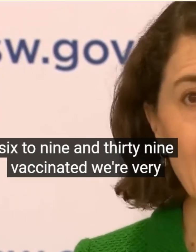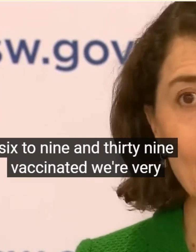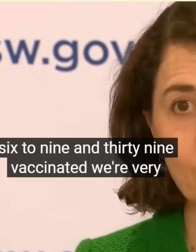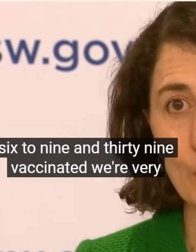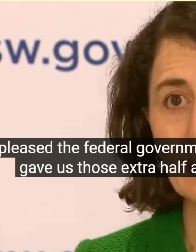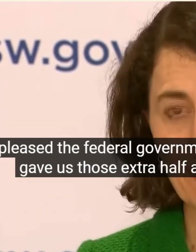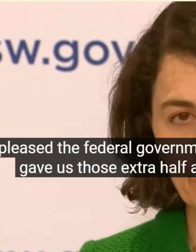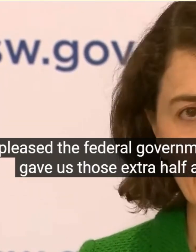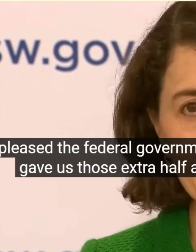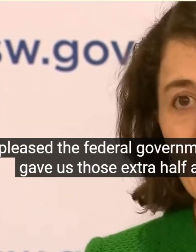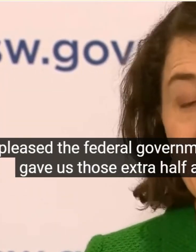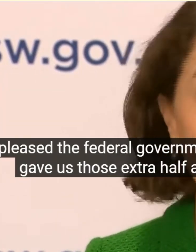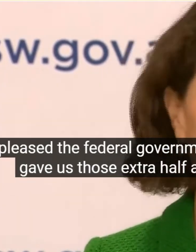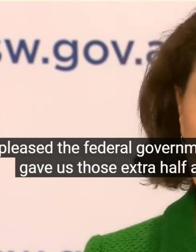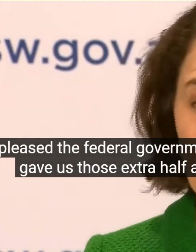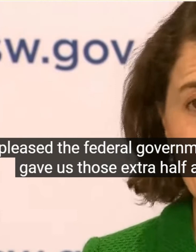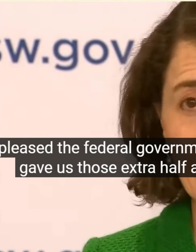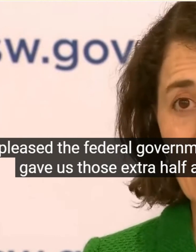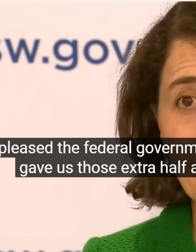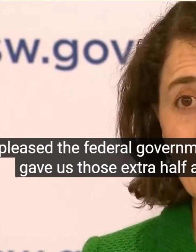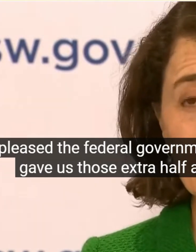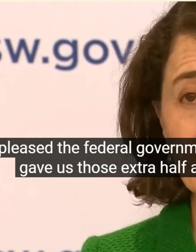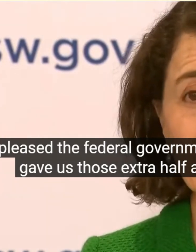Forward Get Bookings And Get That Jab In Their Arm